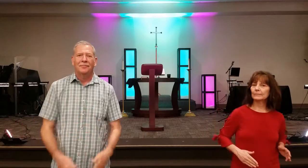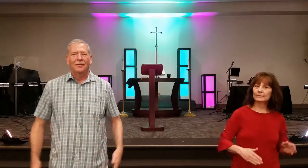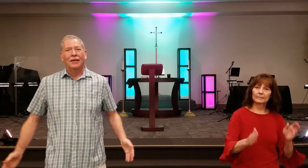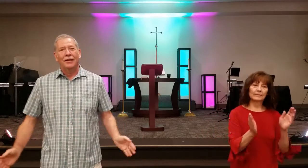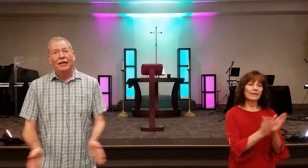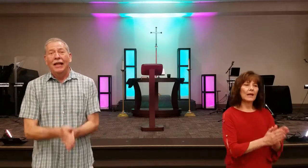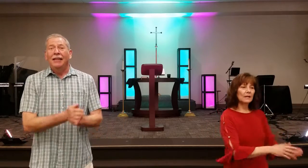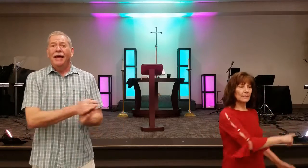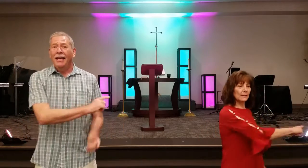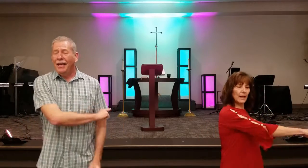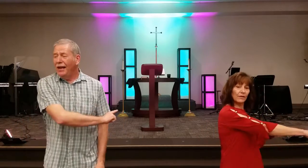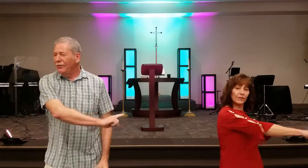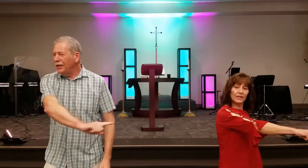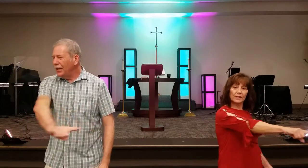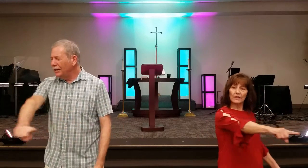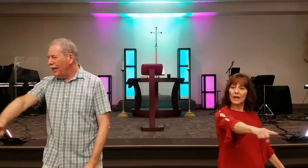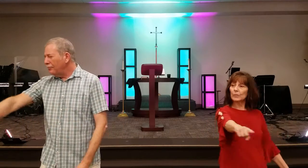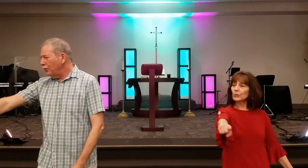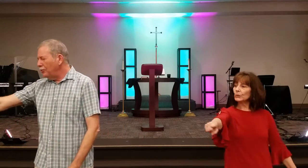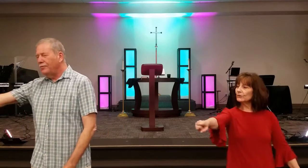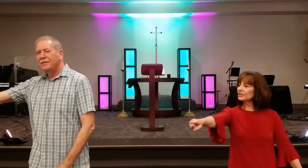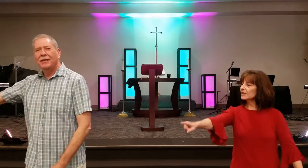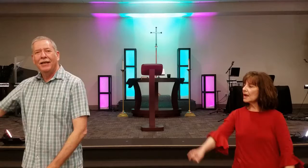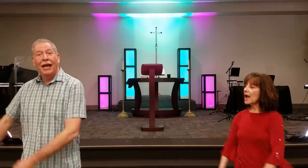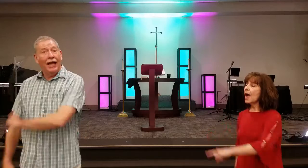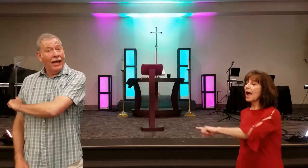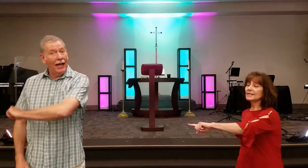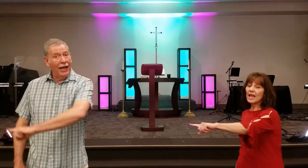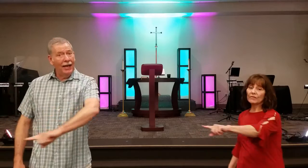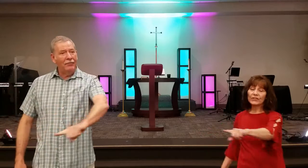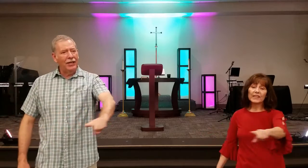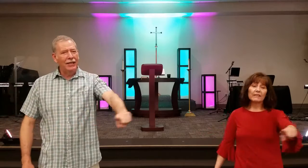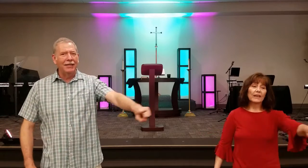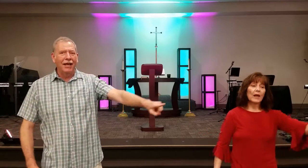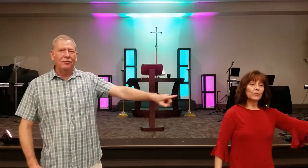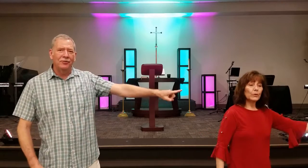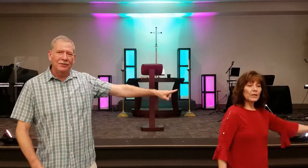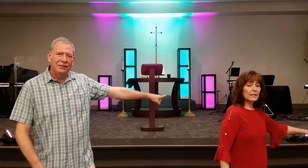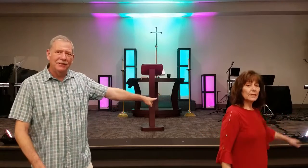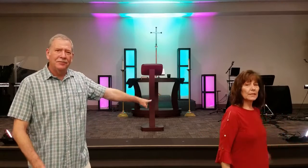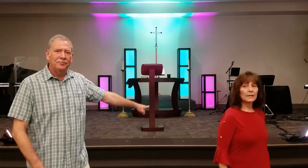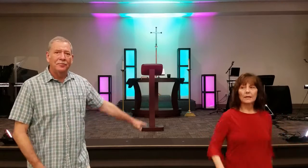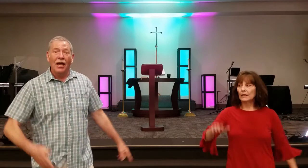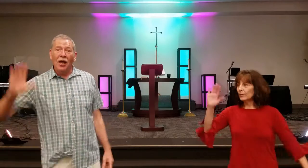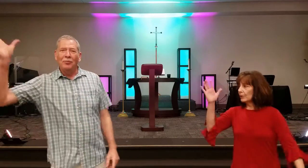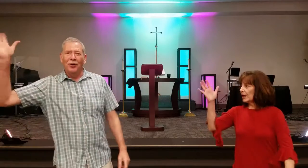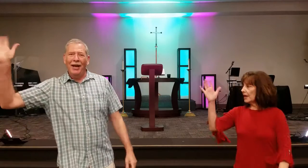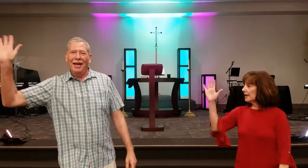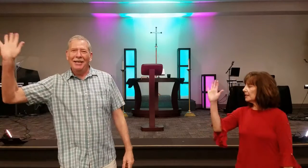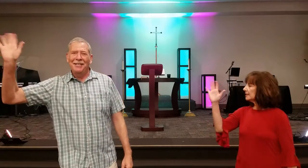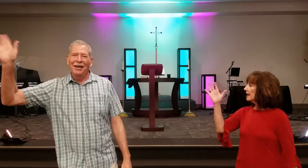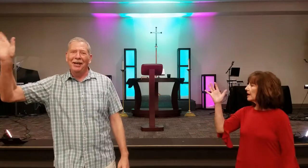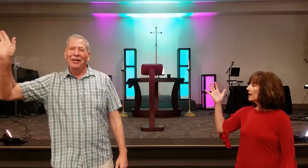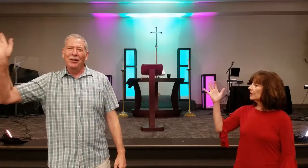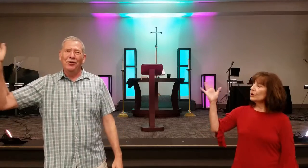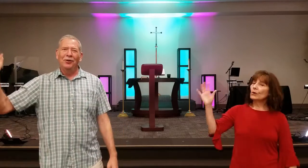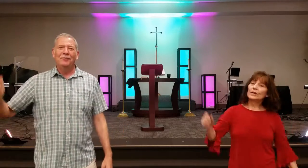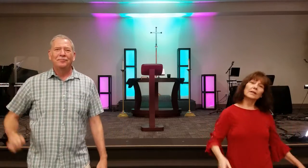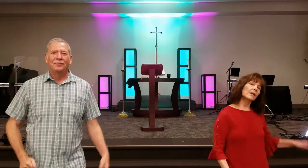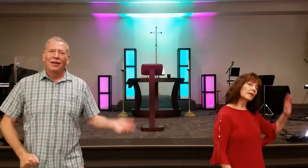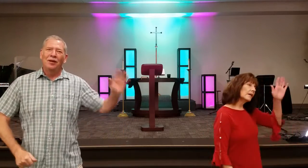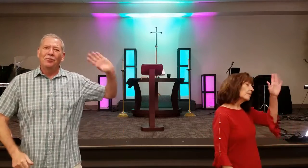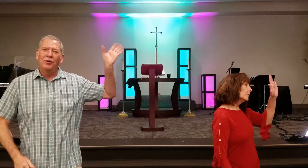Let everything that moves and everything that breathes, praise the